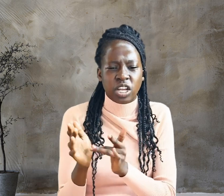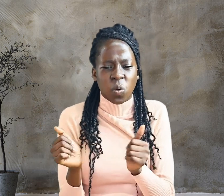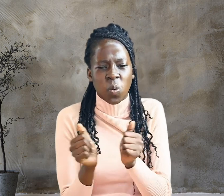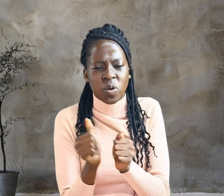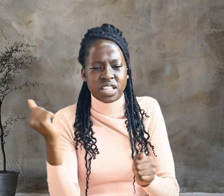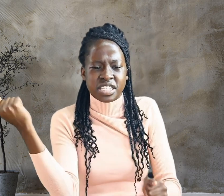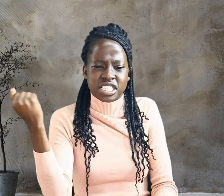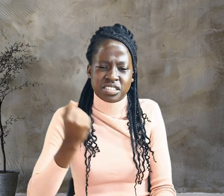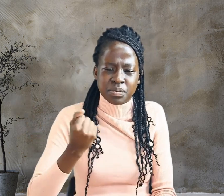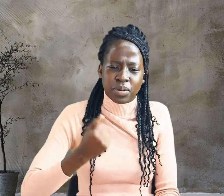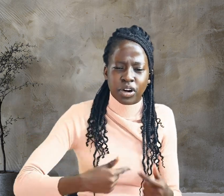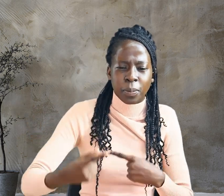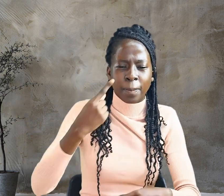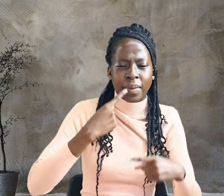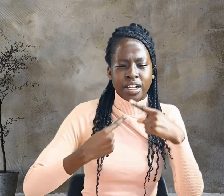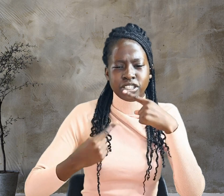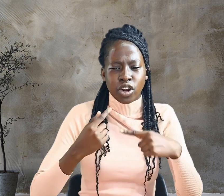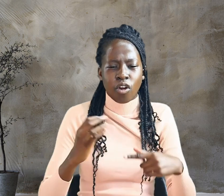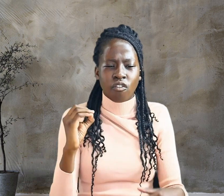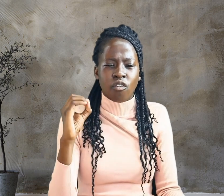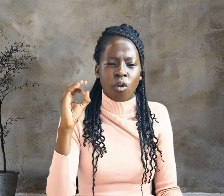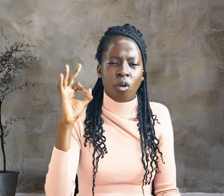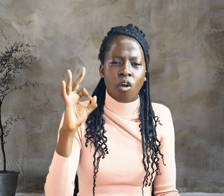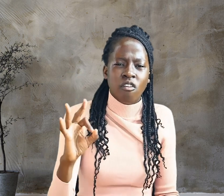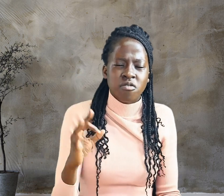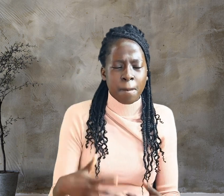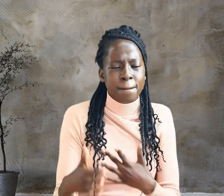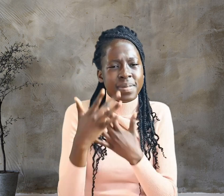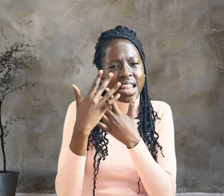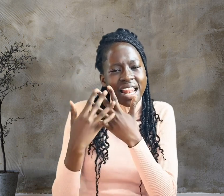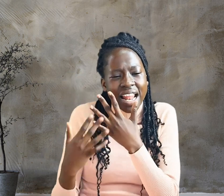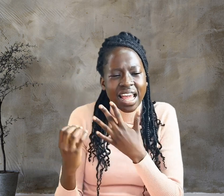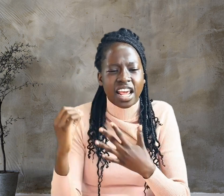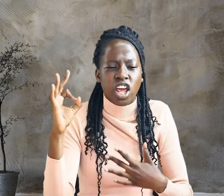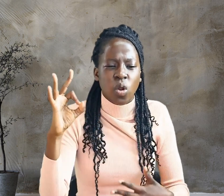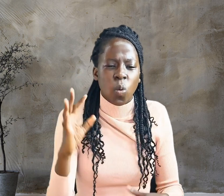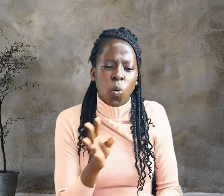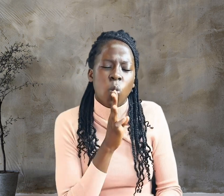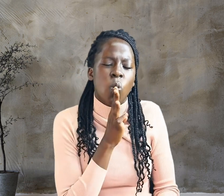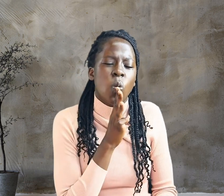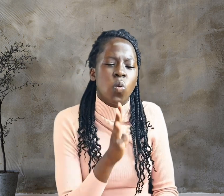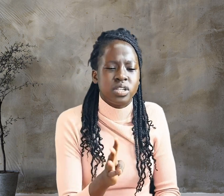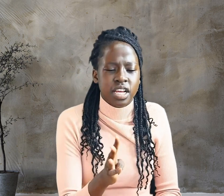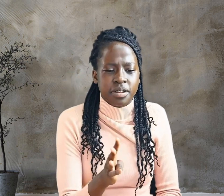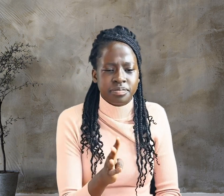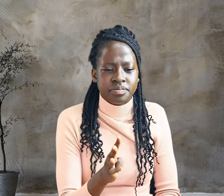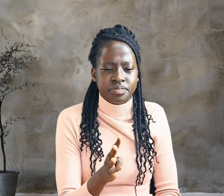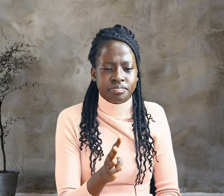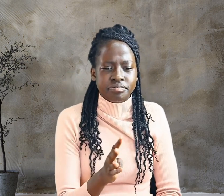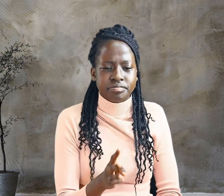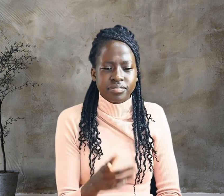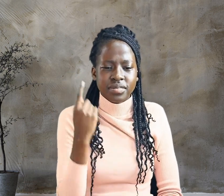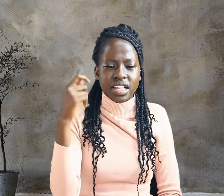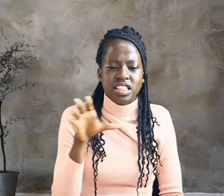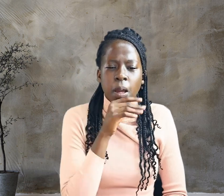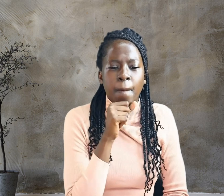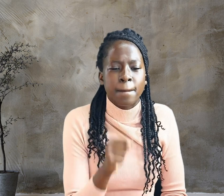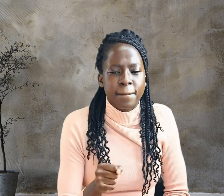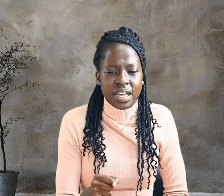sudden flow of blood and water. The man who saw it has given testimony,